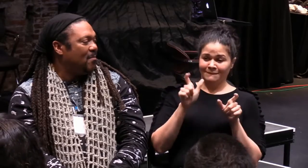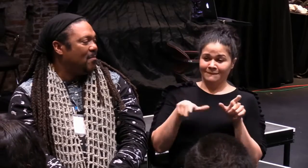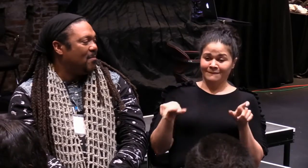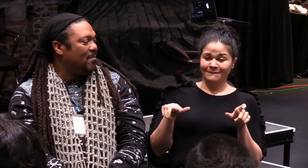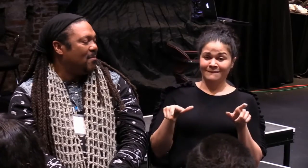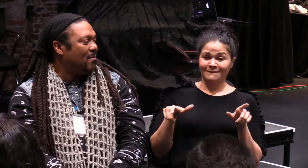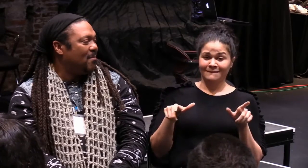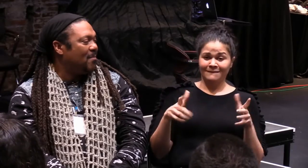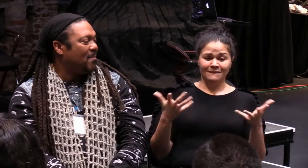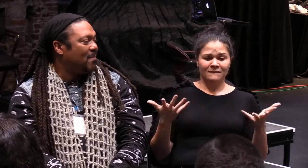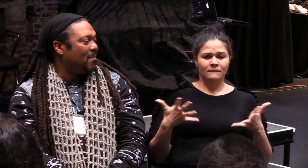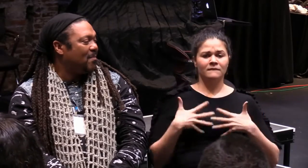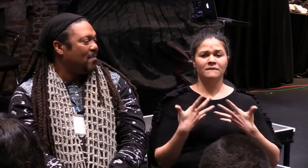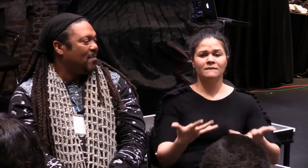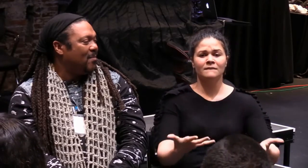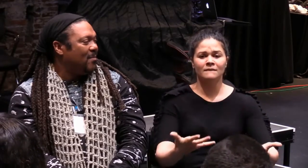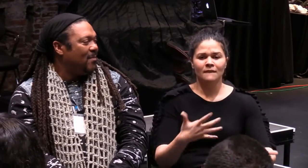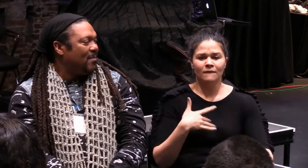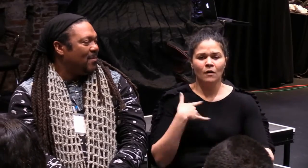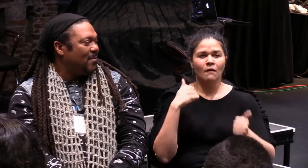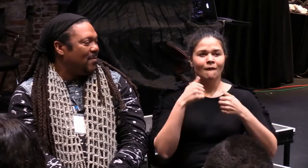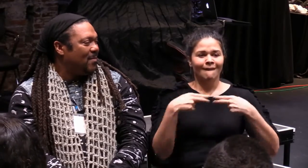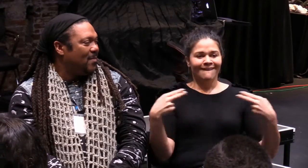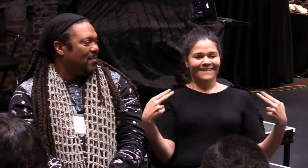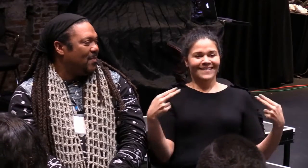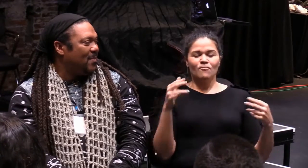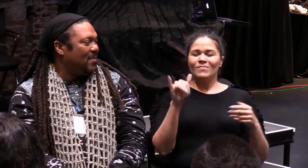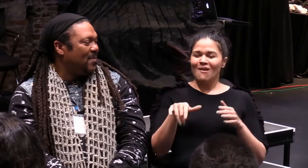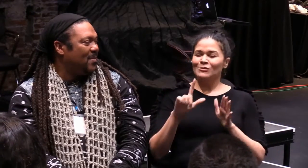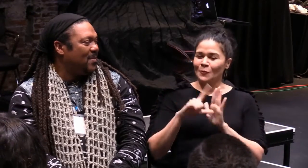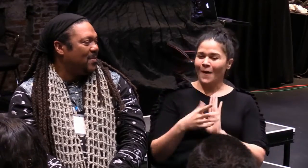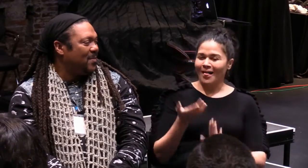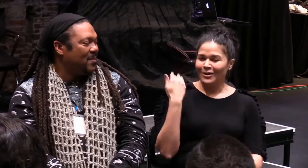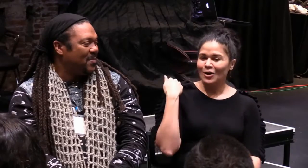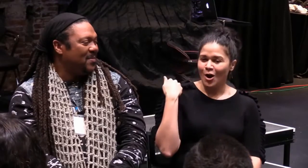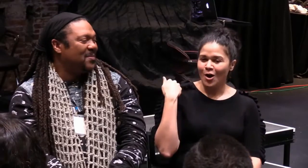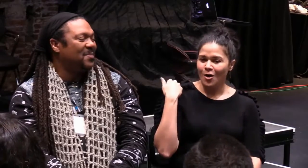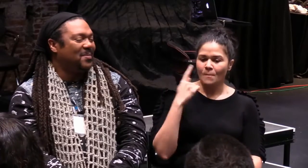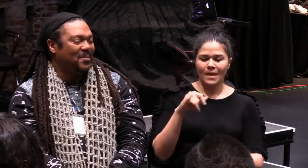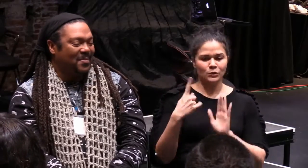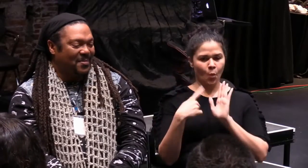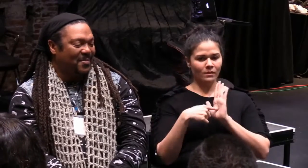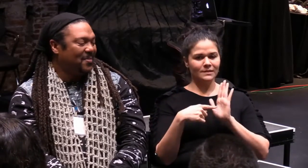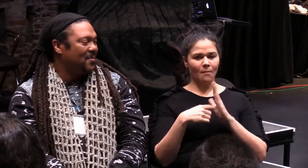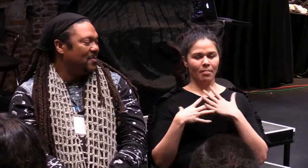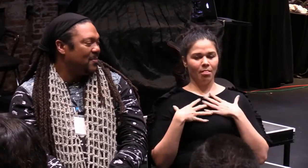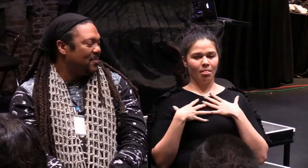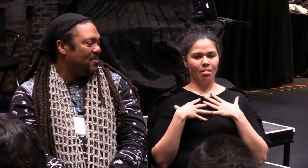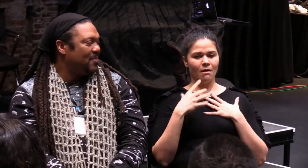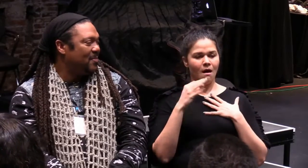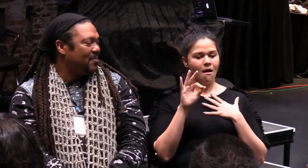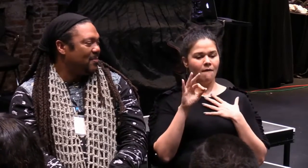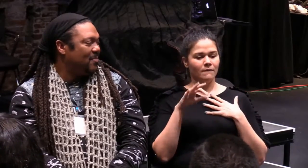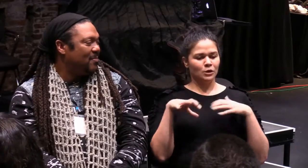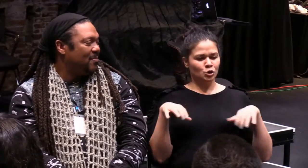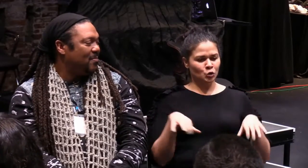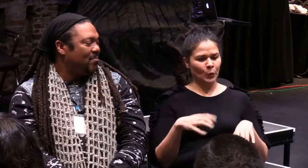language and our skills as deaf people to make it visually accessible for everyone